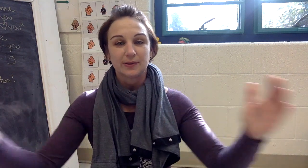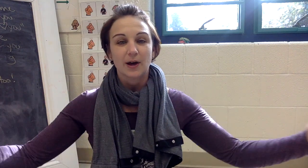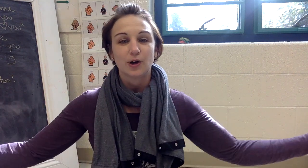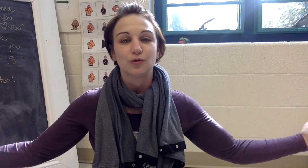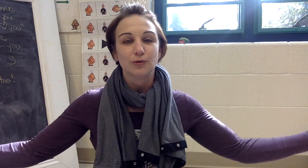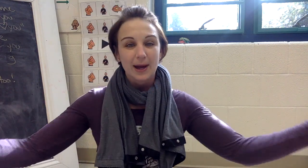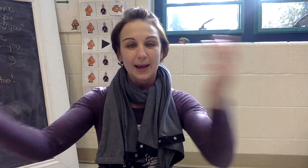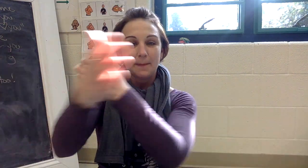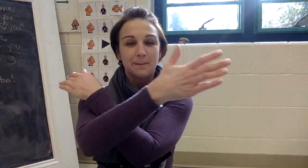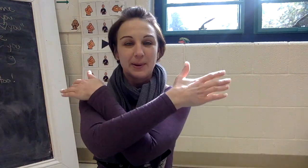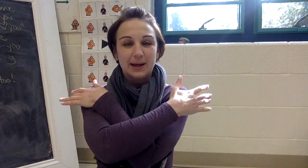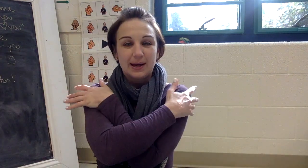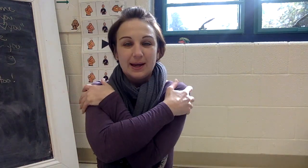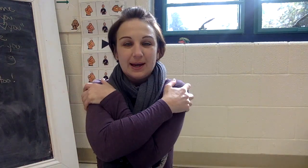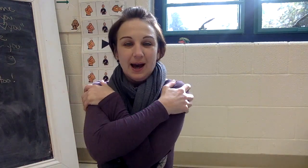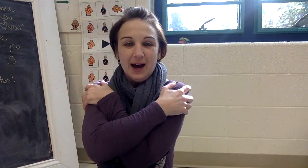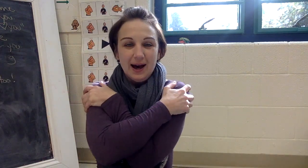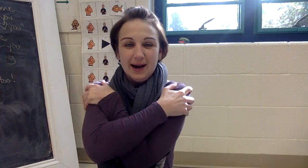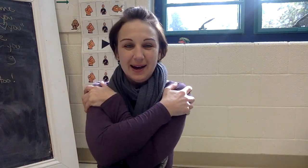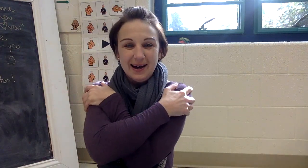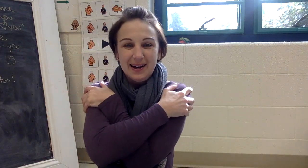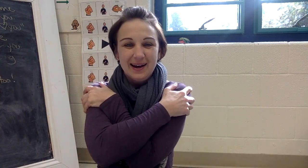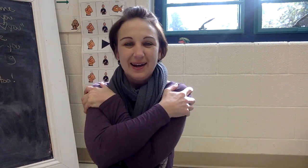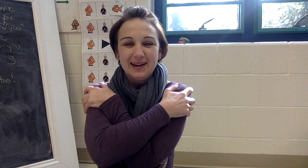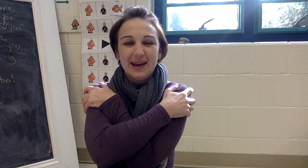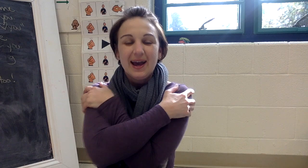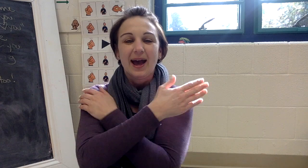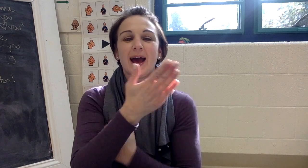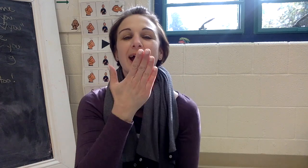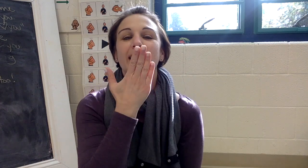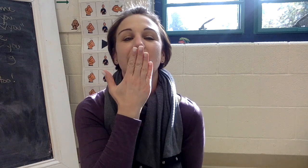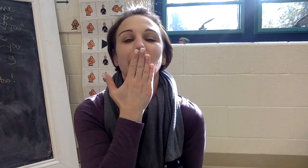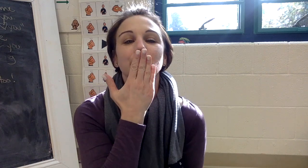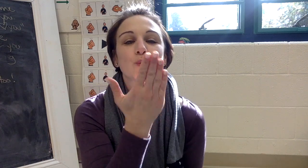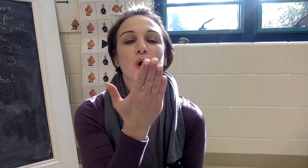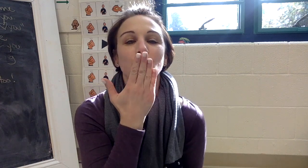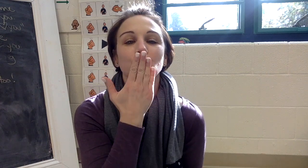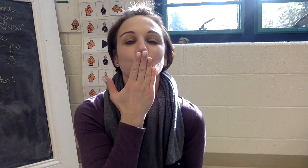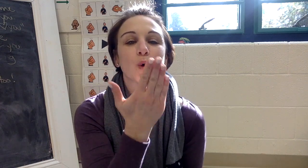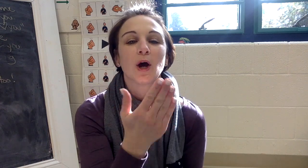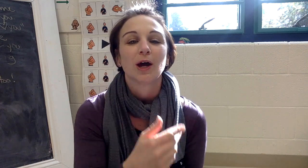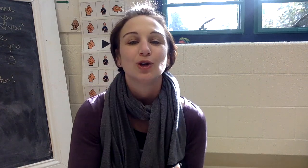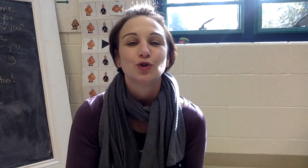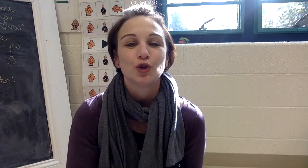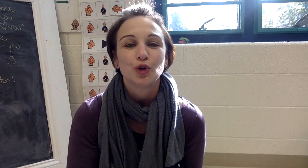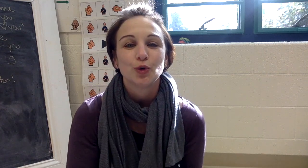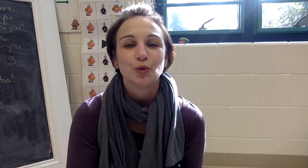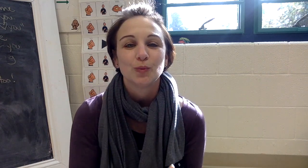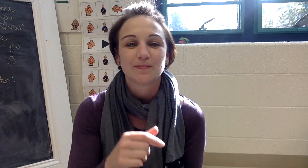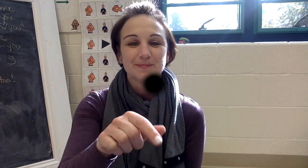a great big hug and a great big